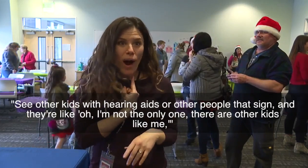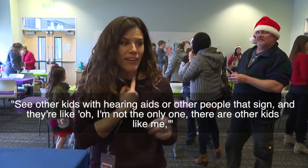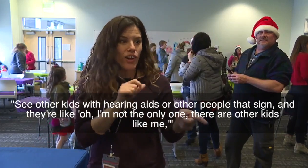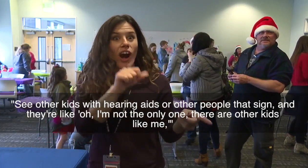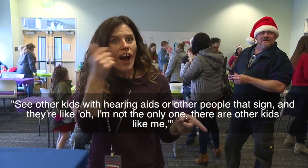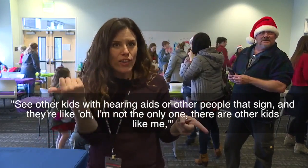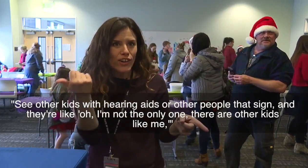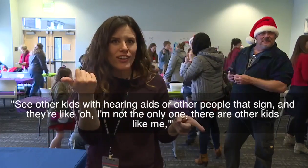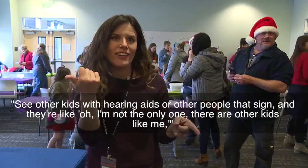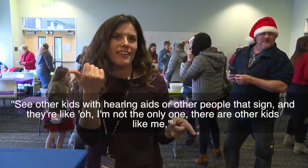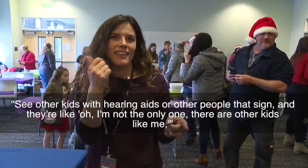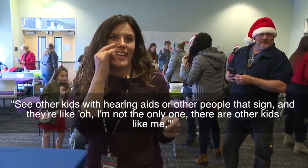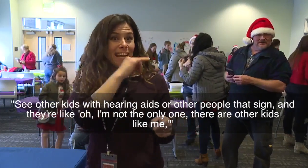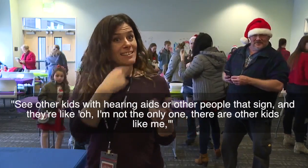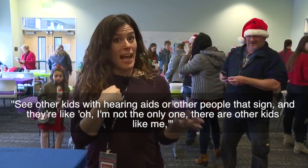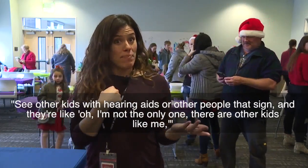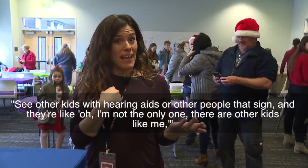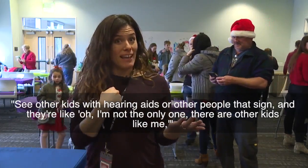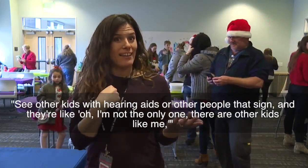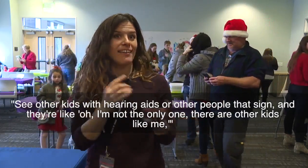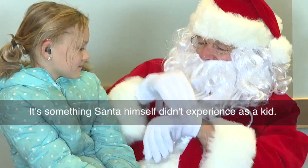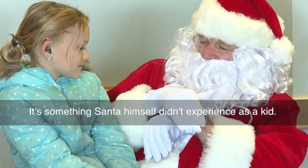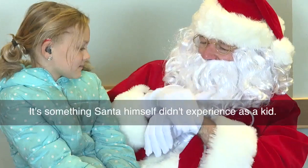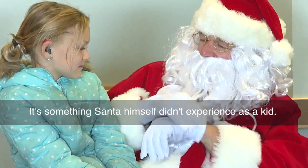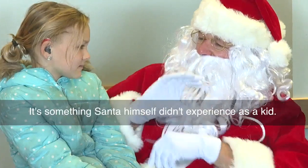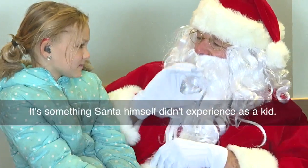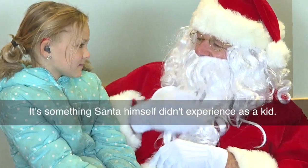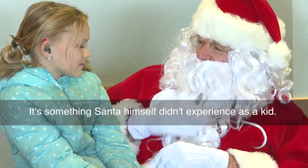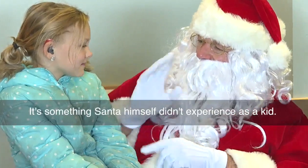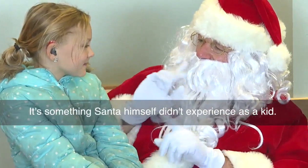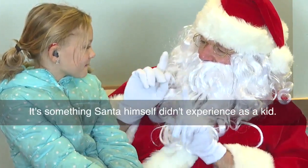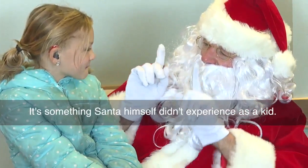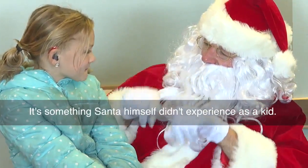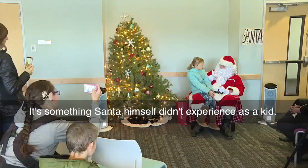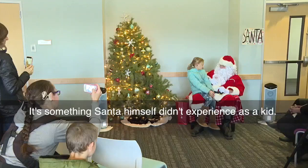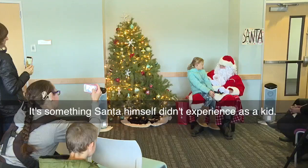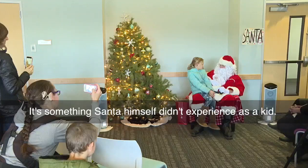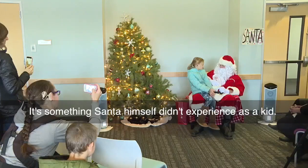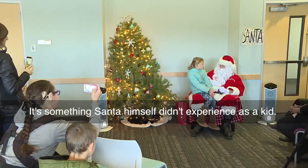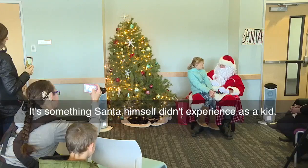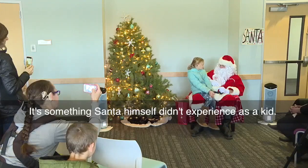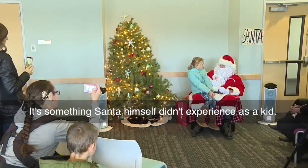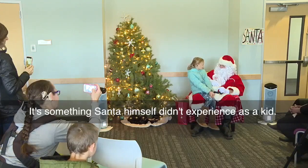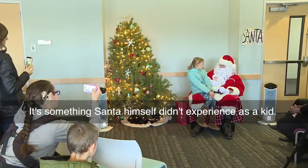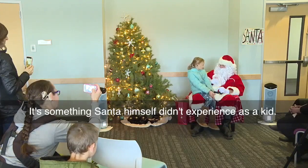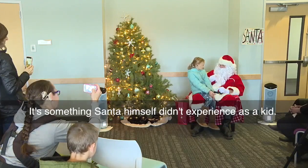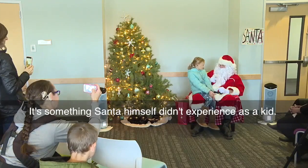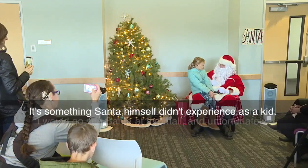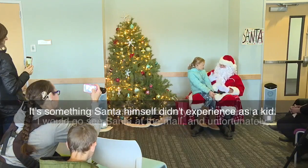one. There are other kids like me. Something Santa himself didn't experience as a kid.